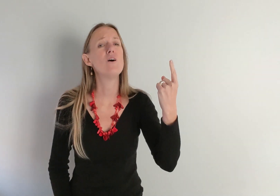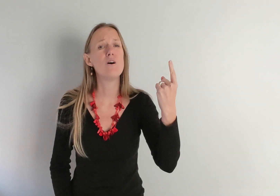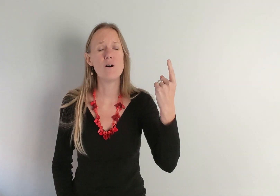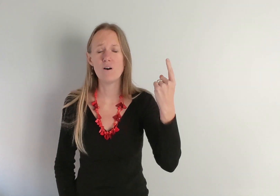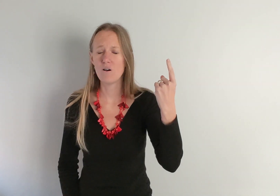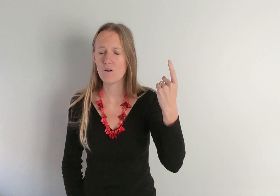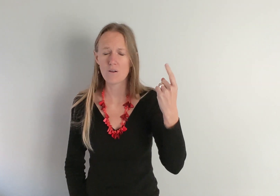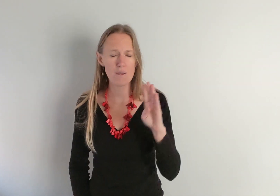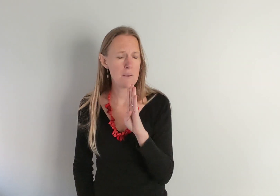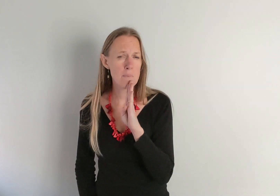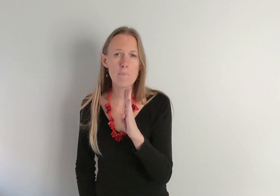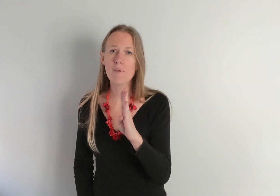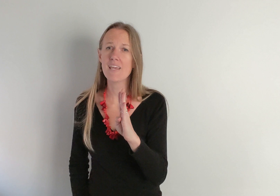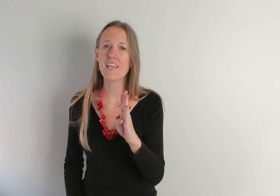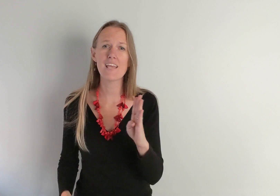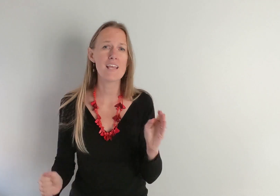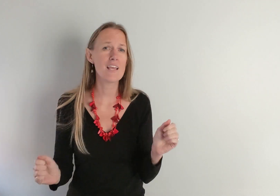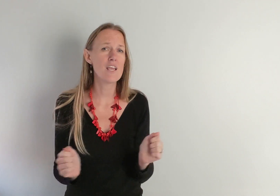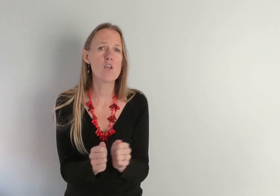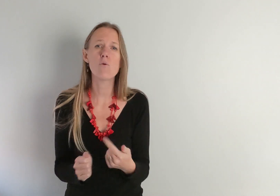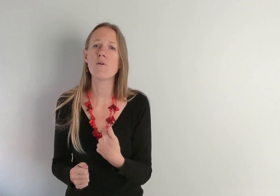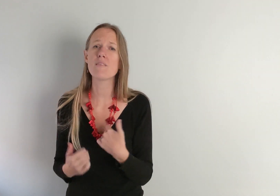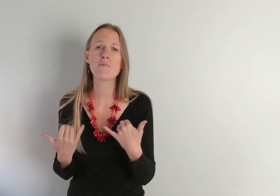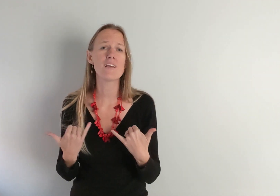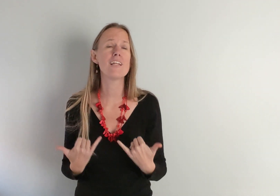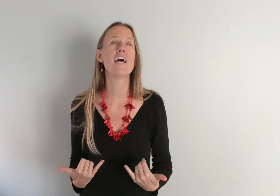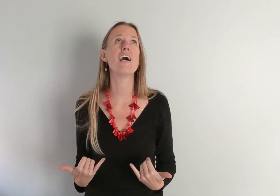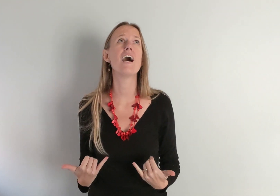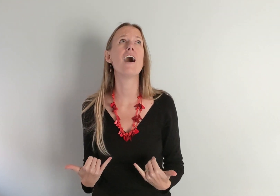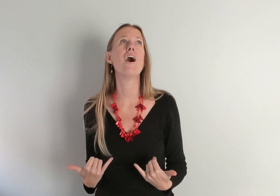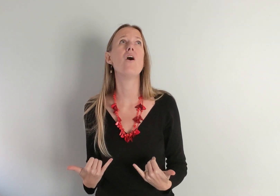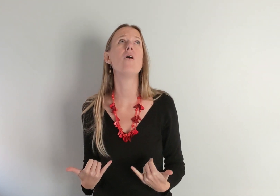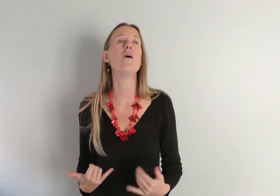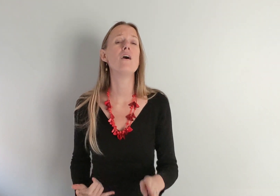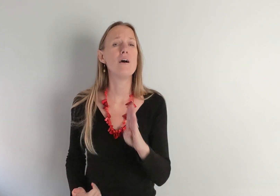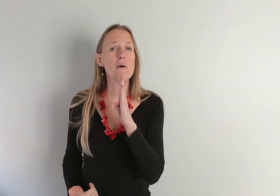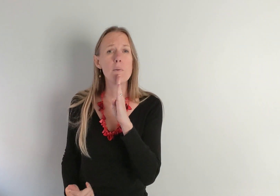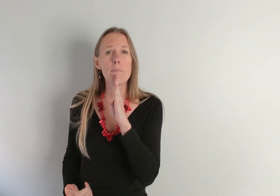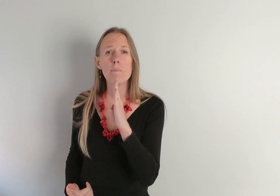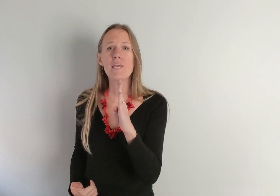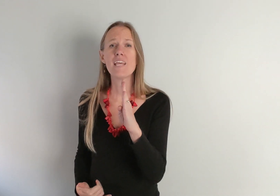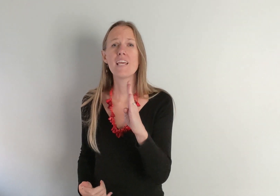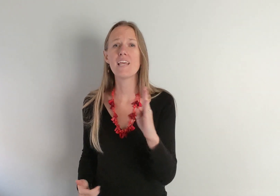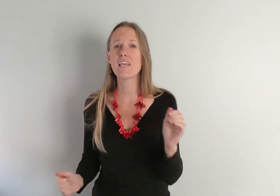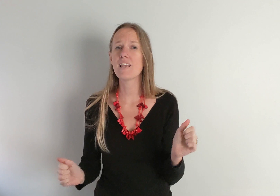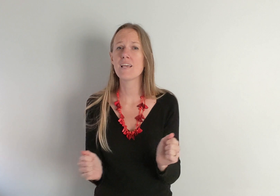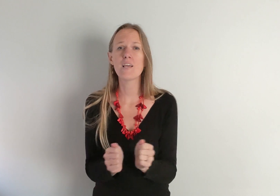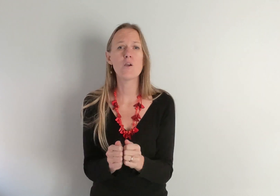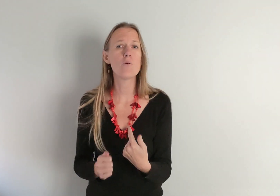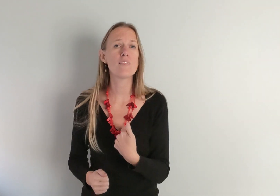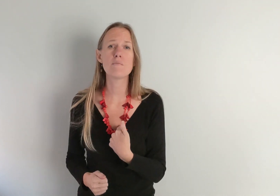Be with me now Be with